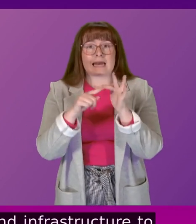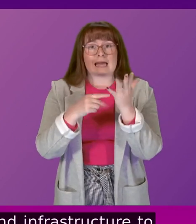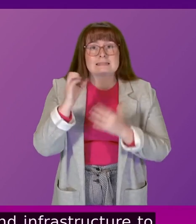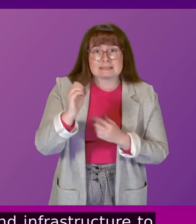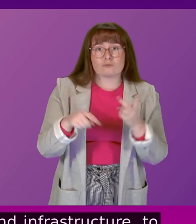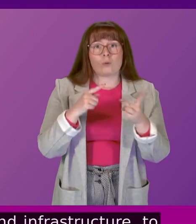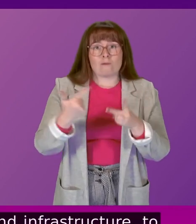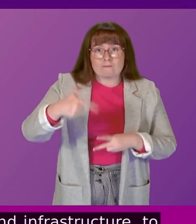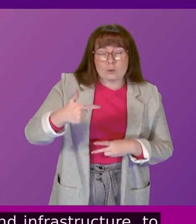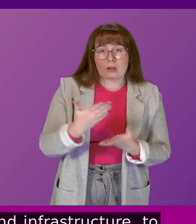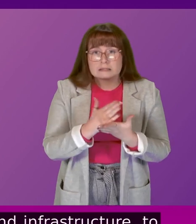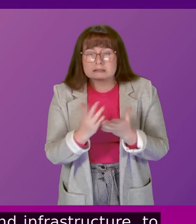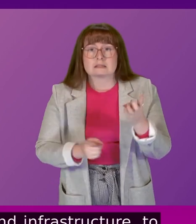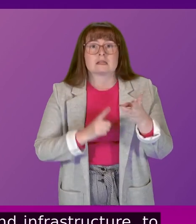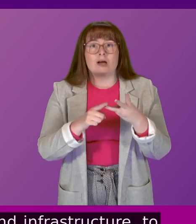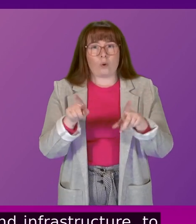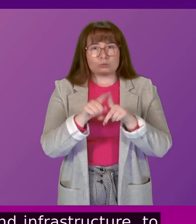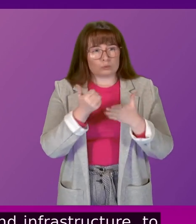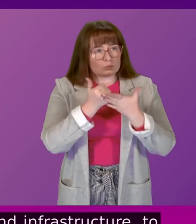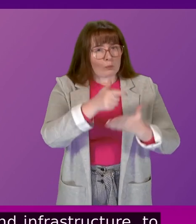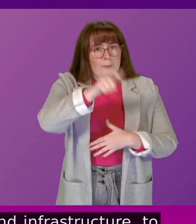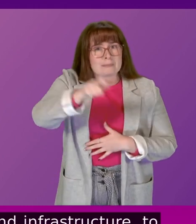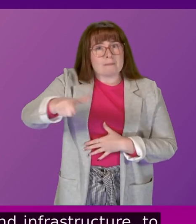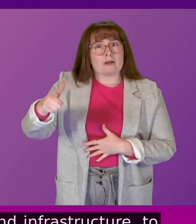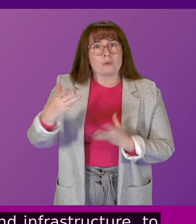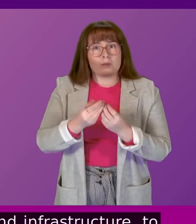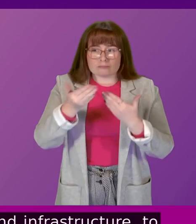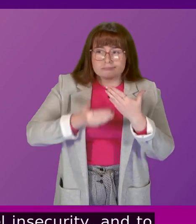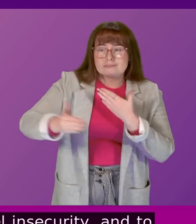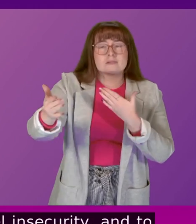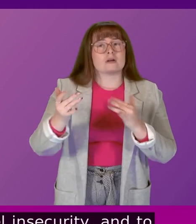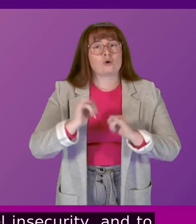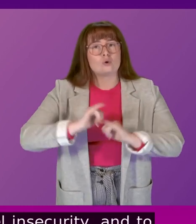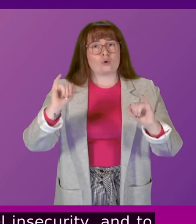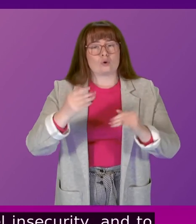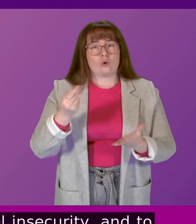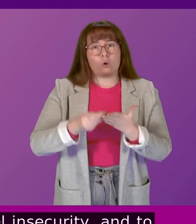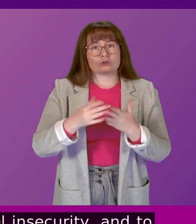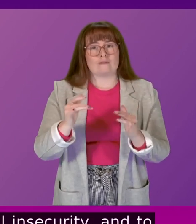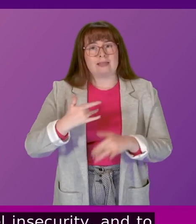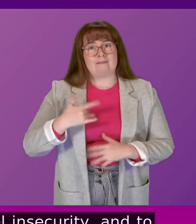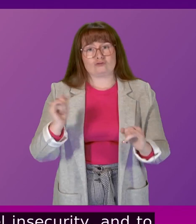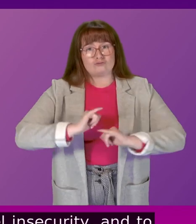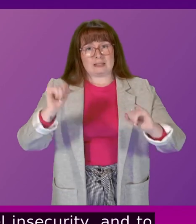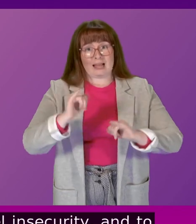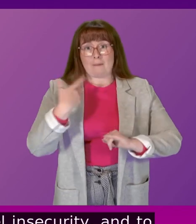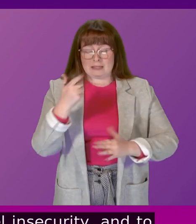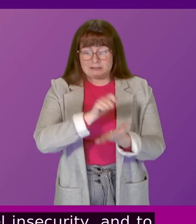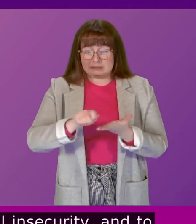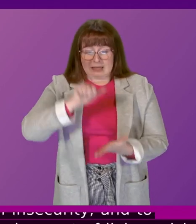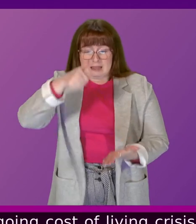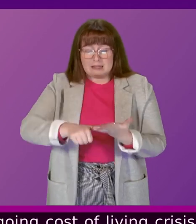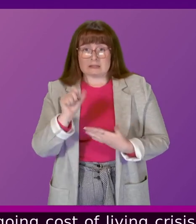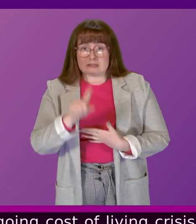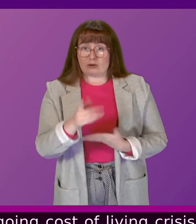and to supporting people with the ongoing cost of living crisis. I have written to him to stress the importance